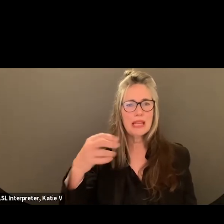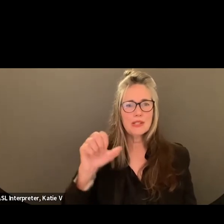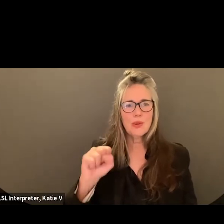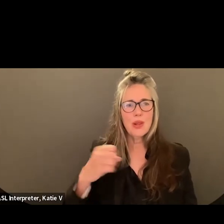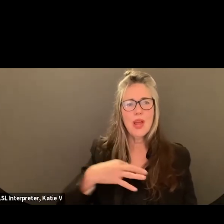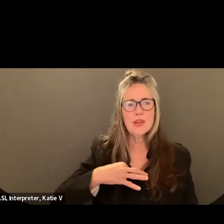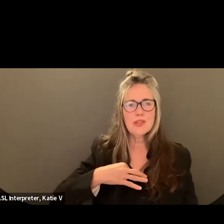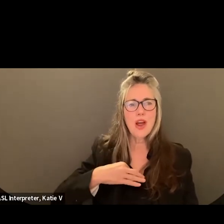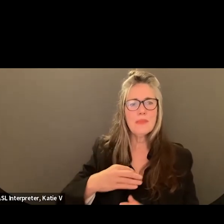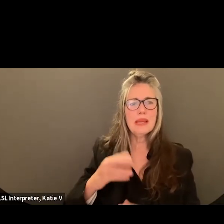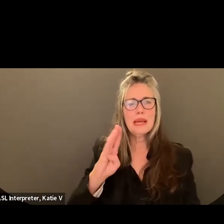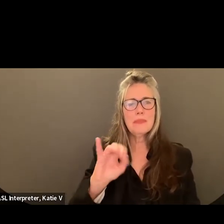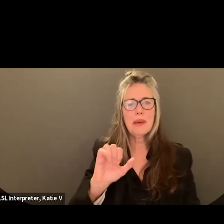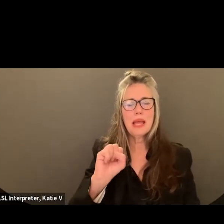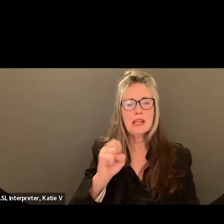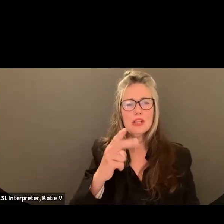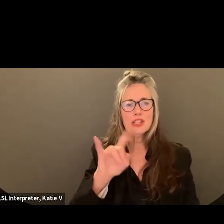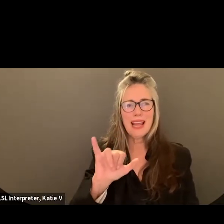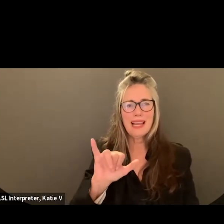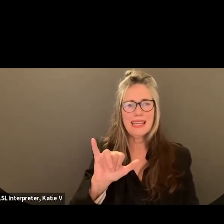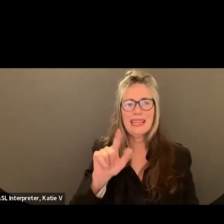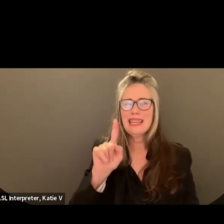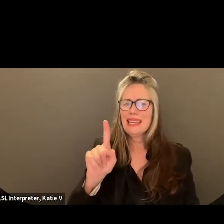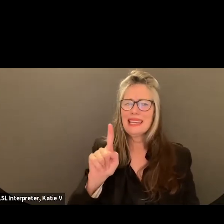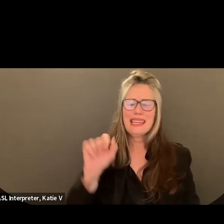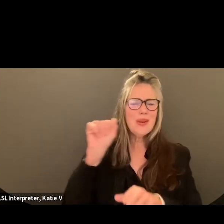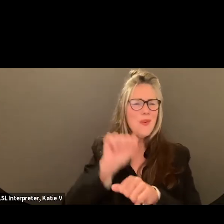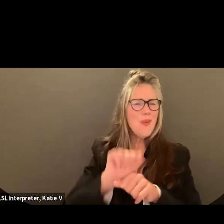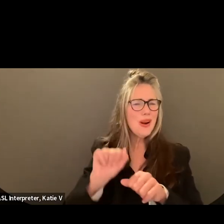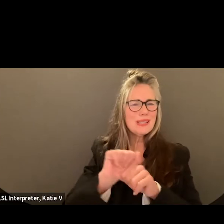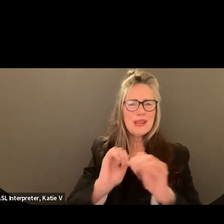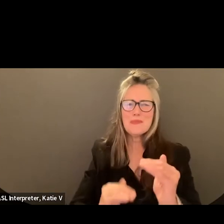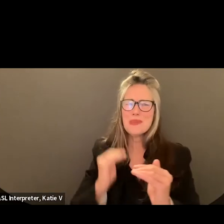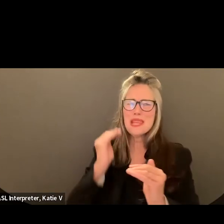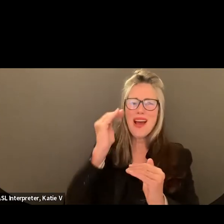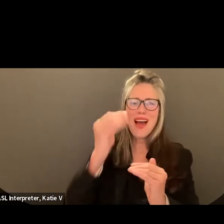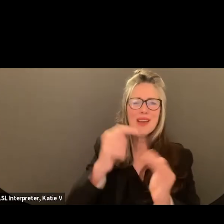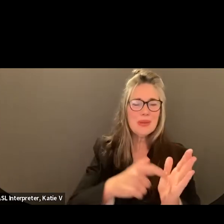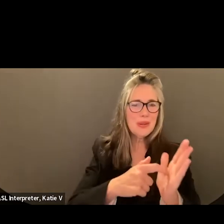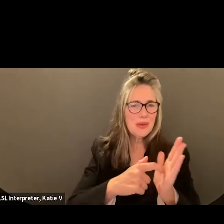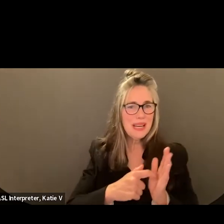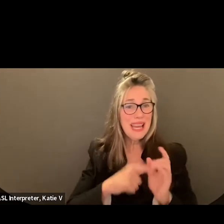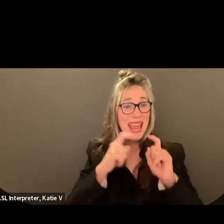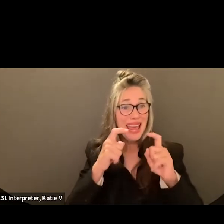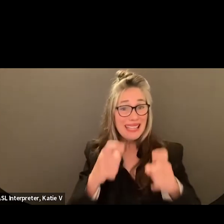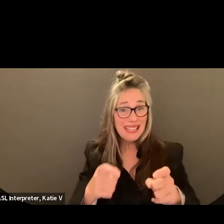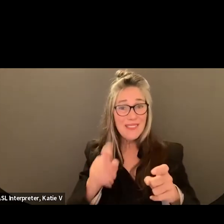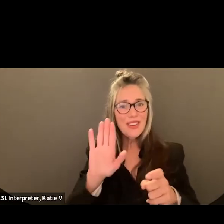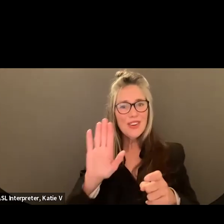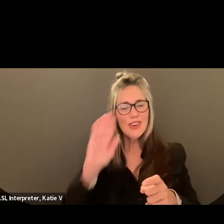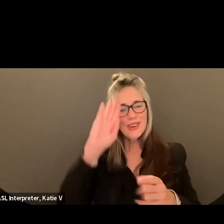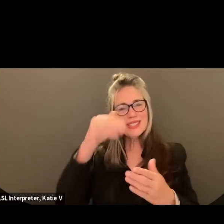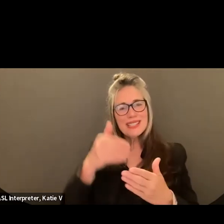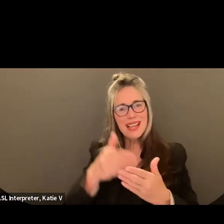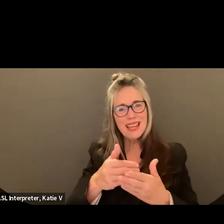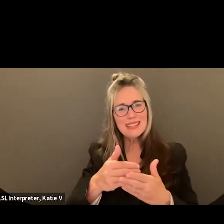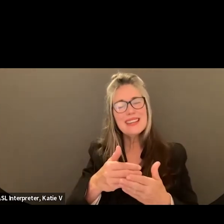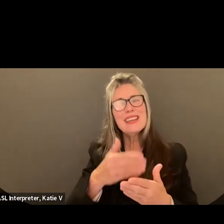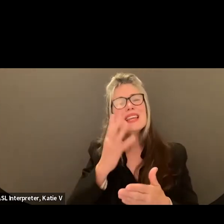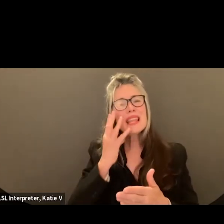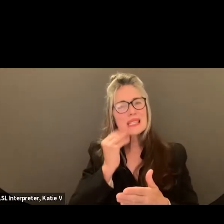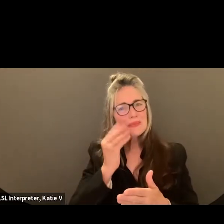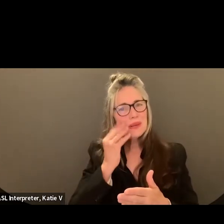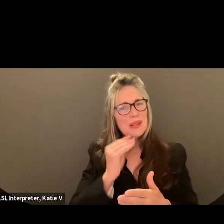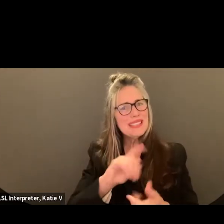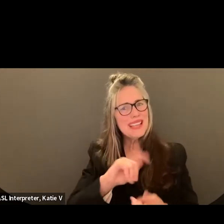far beyond the call of duty and gave her son options that have changed his whole outlook on his school experience and